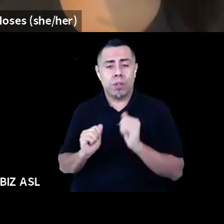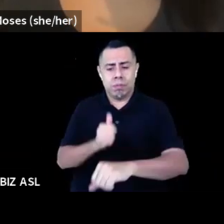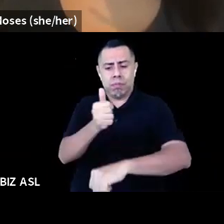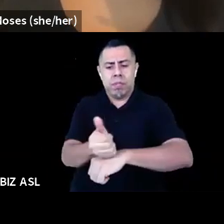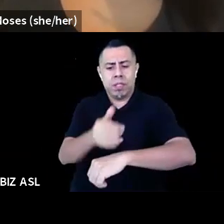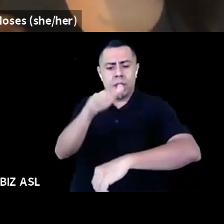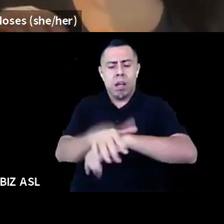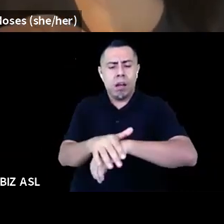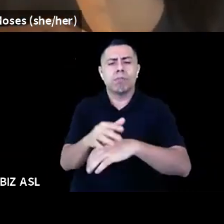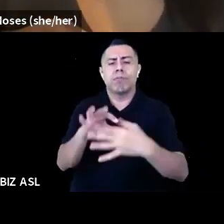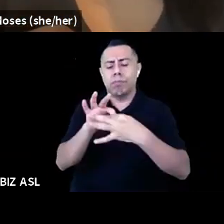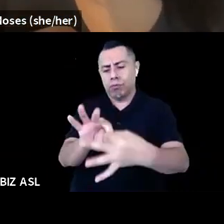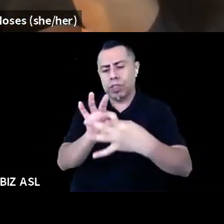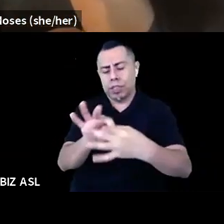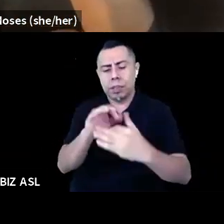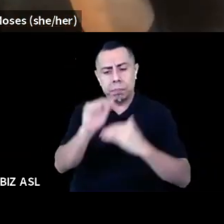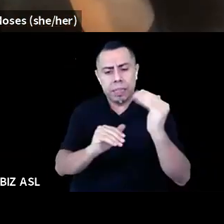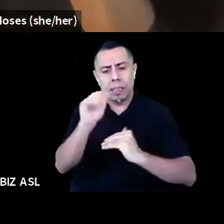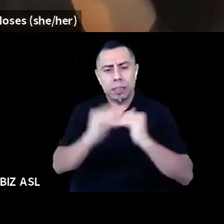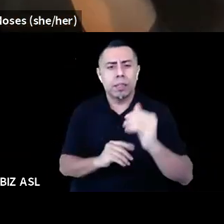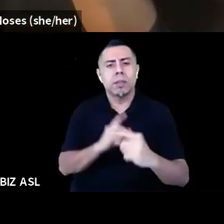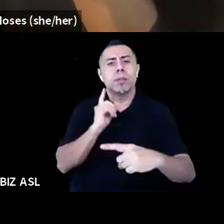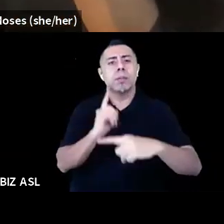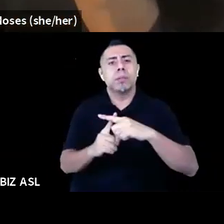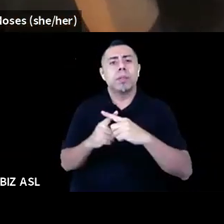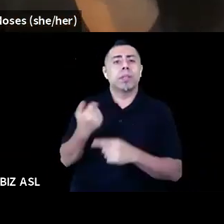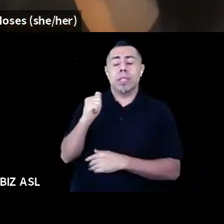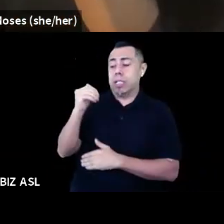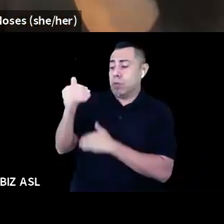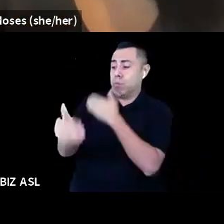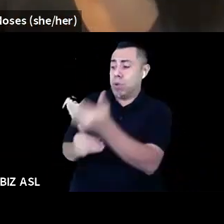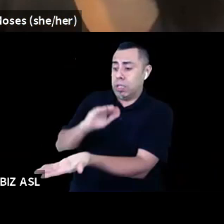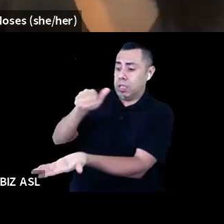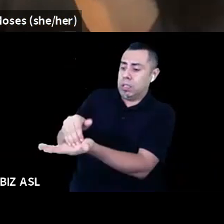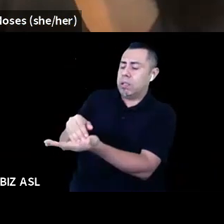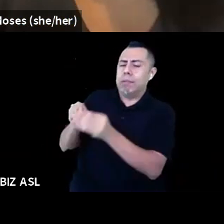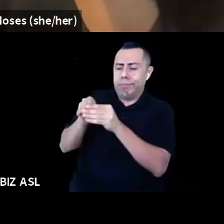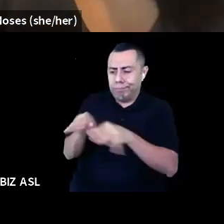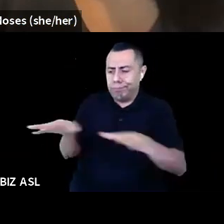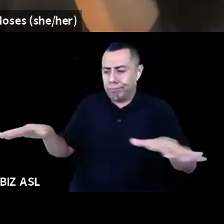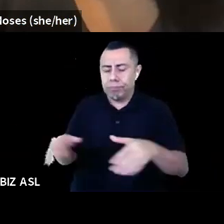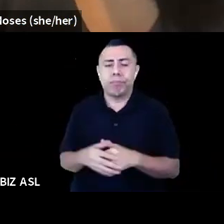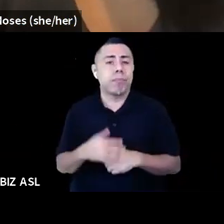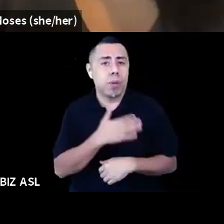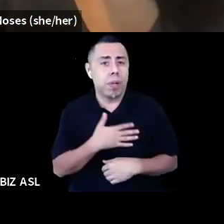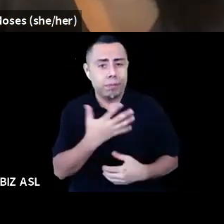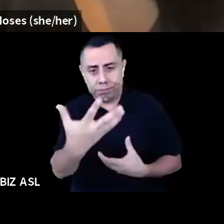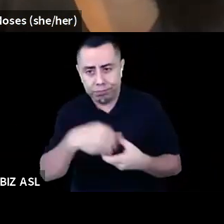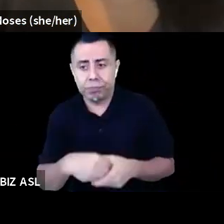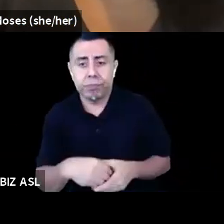so we encourage you to participate to whatever extent you have. For the first part of this call, we'll be talking a lot, but then at some point we are going to open up,